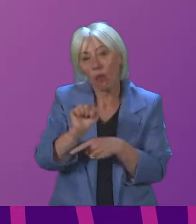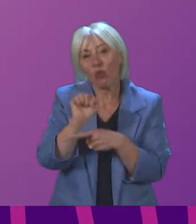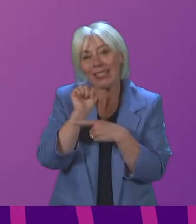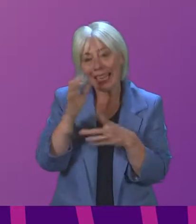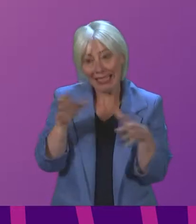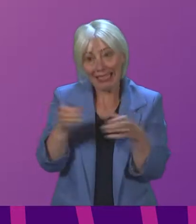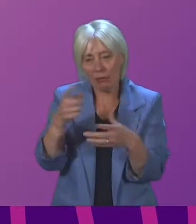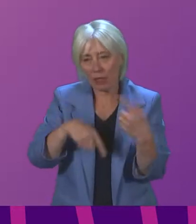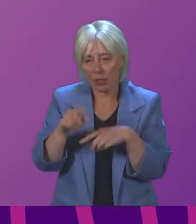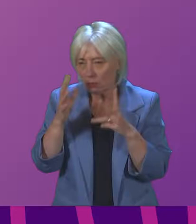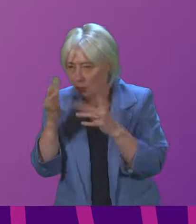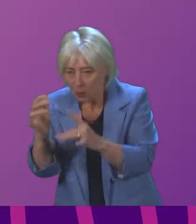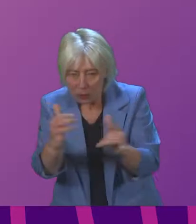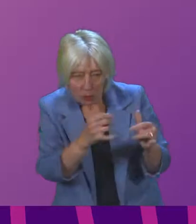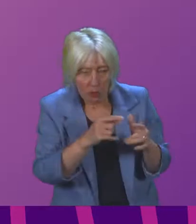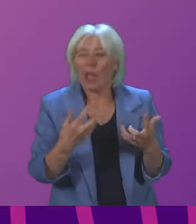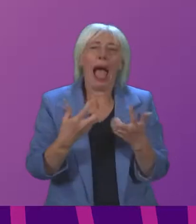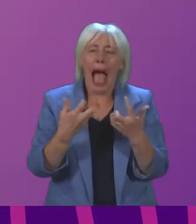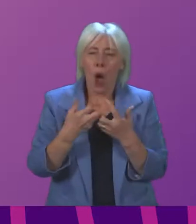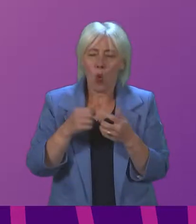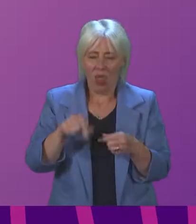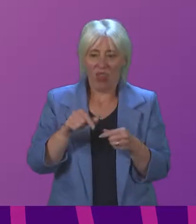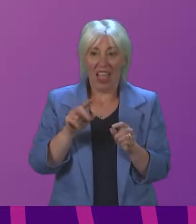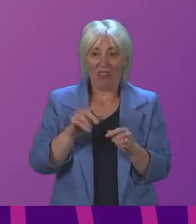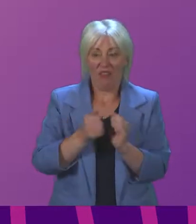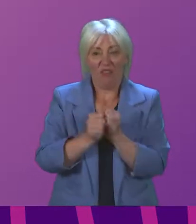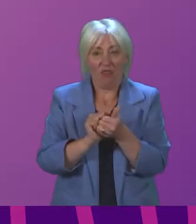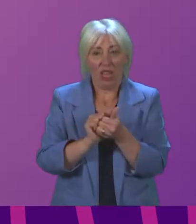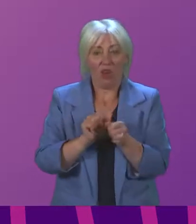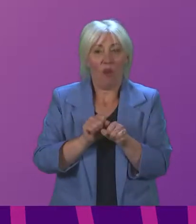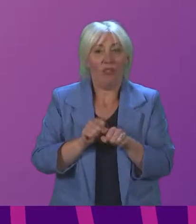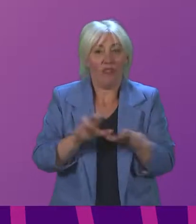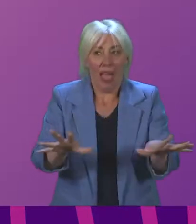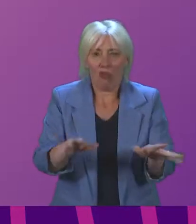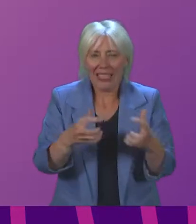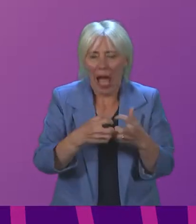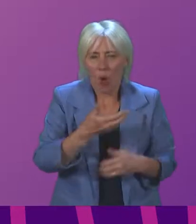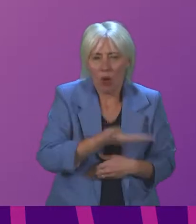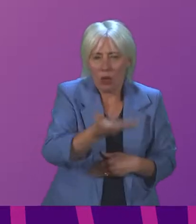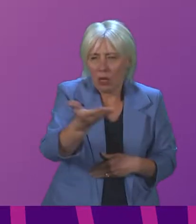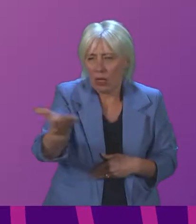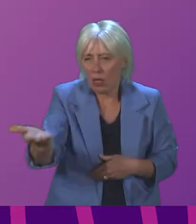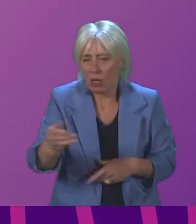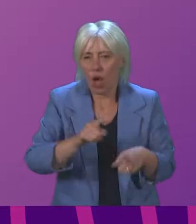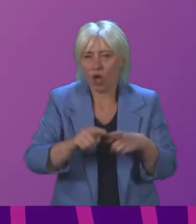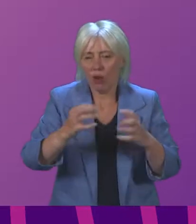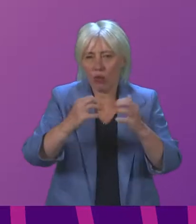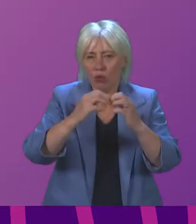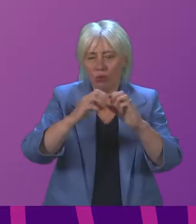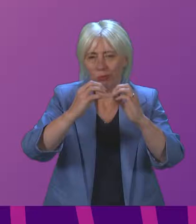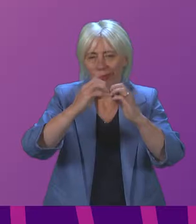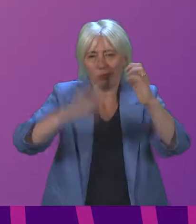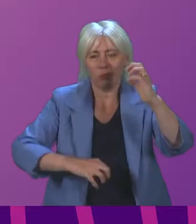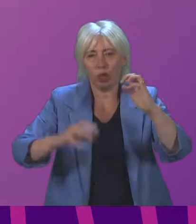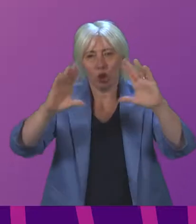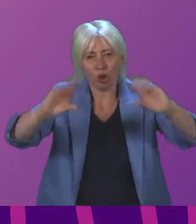identify how the virus might have been transmitted, and to work to break further chains of transmission. However, we should